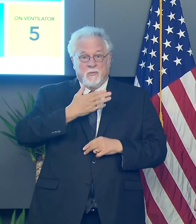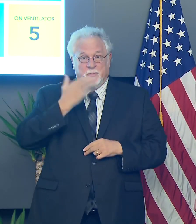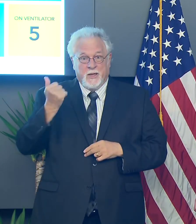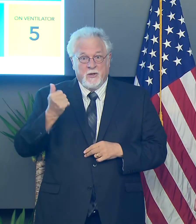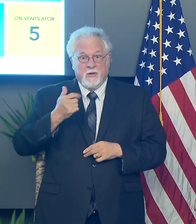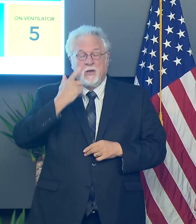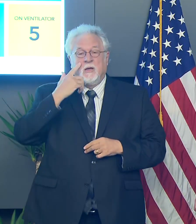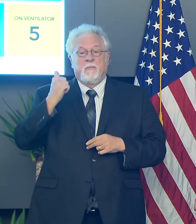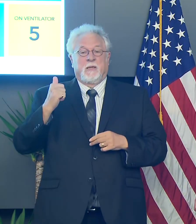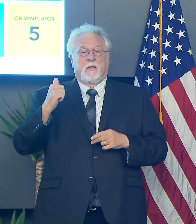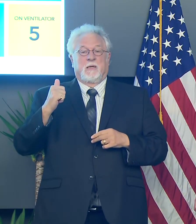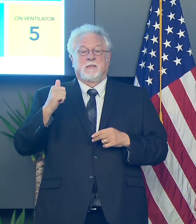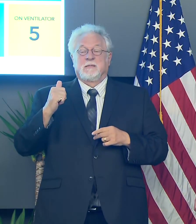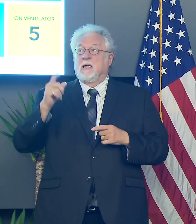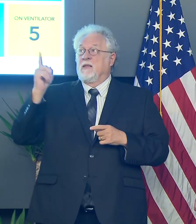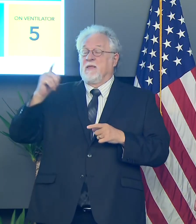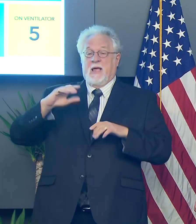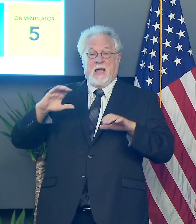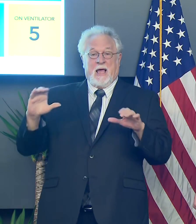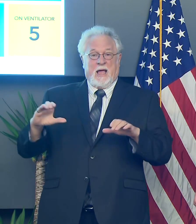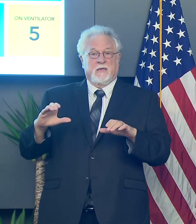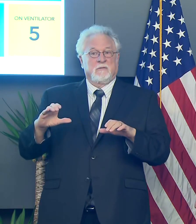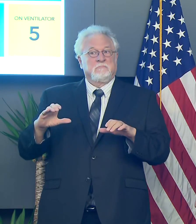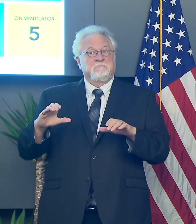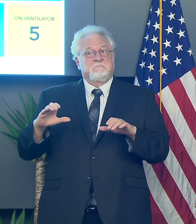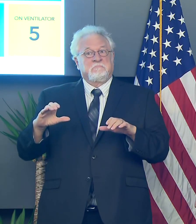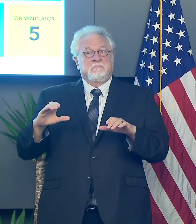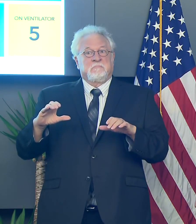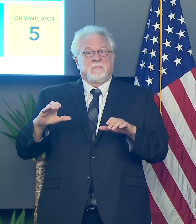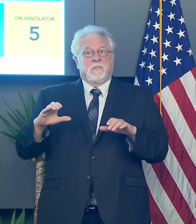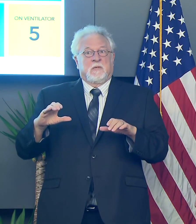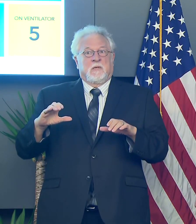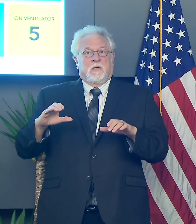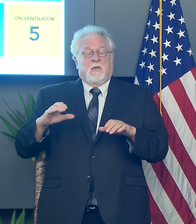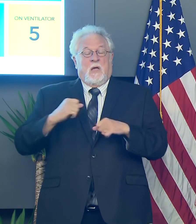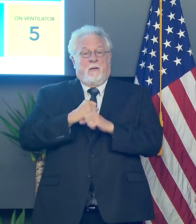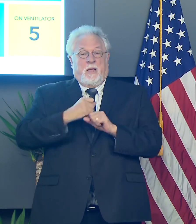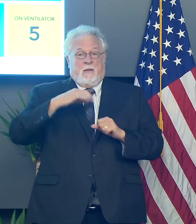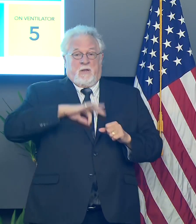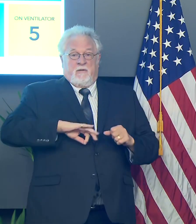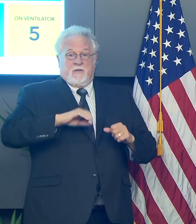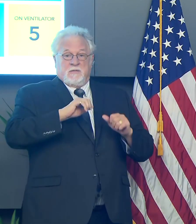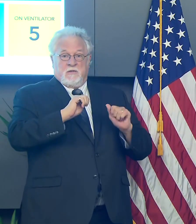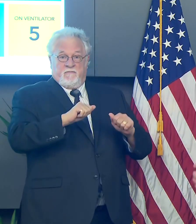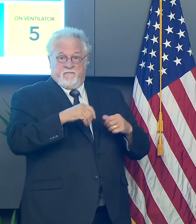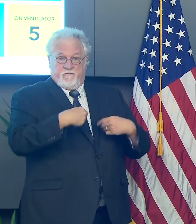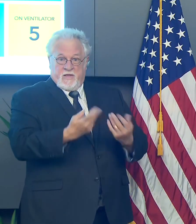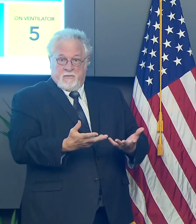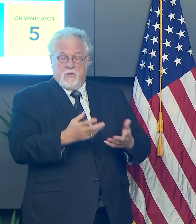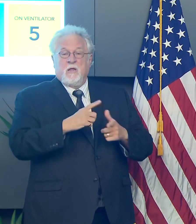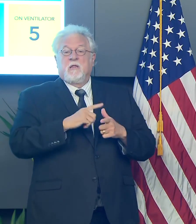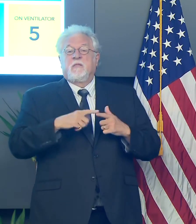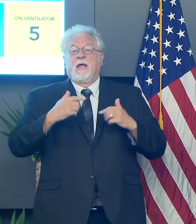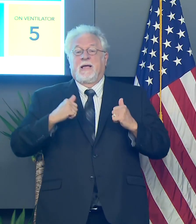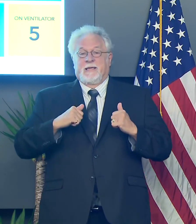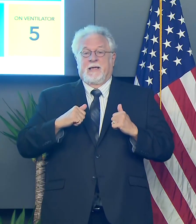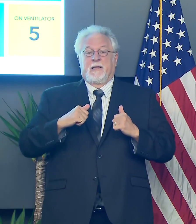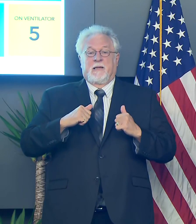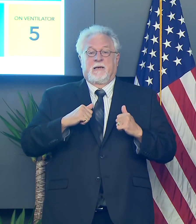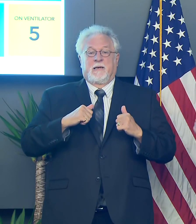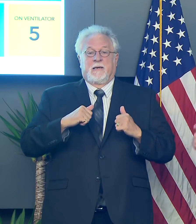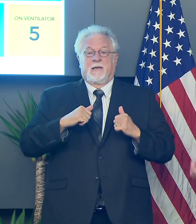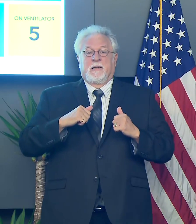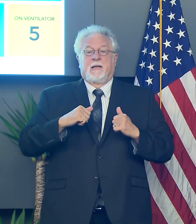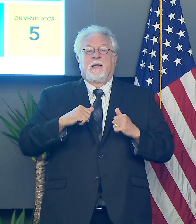because if, if they acted, uh, and made these benefits available, uh, then, then we can get back, uh,